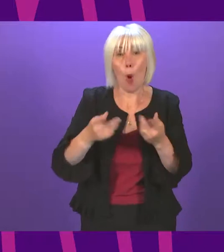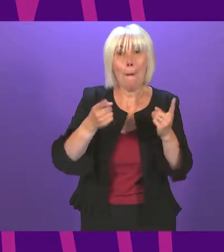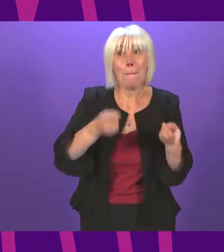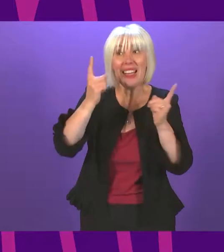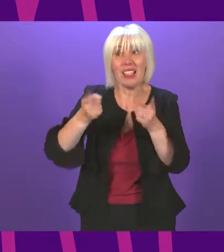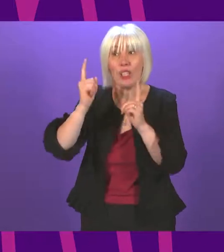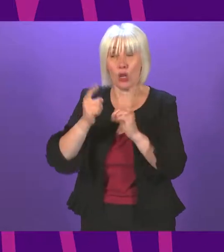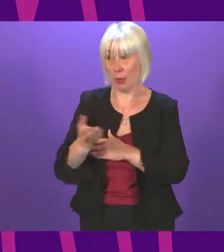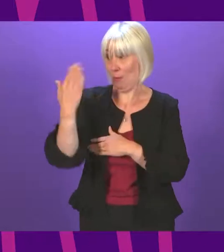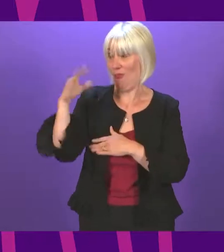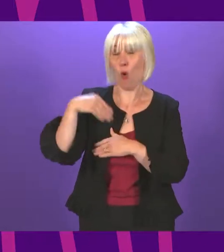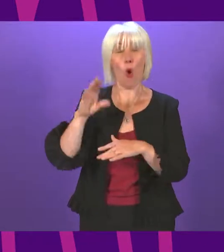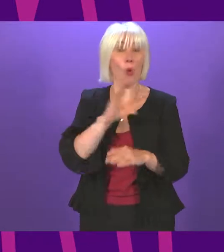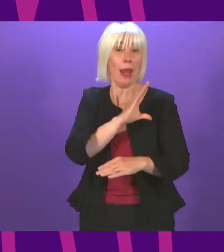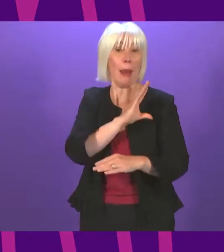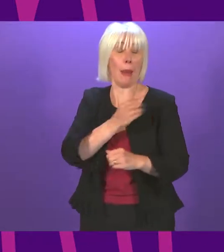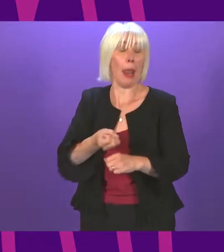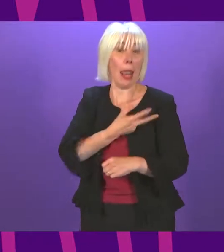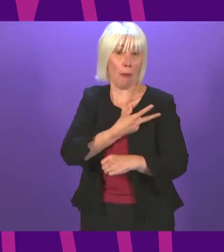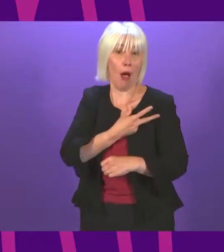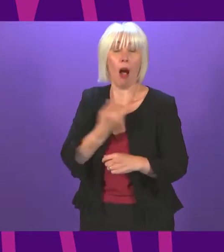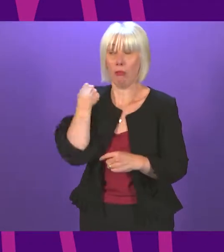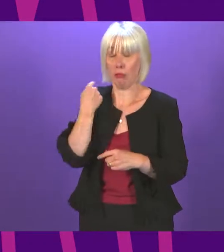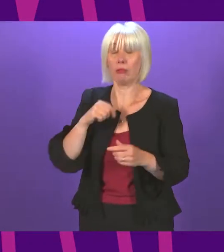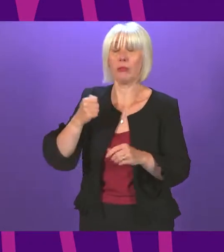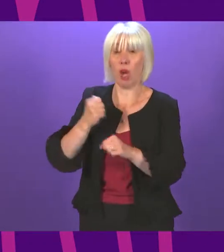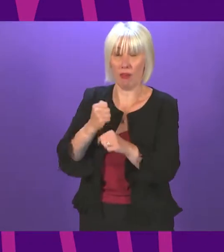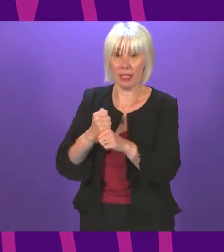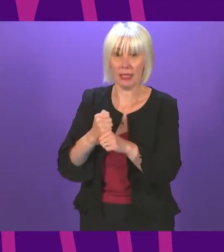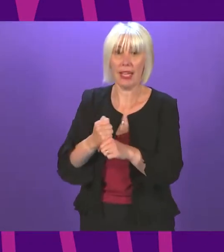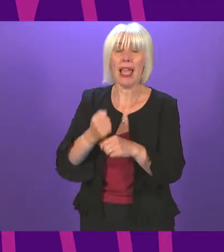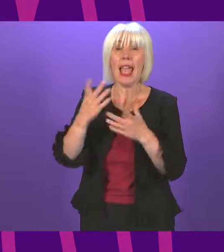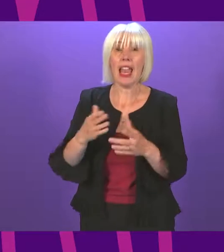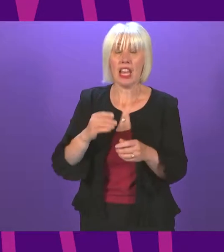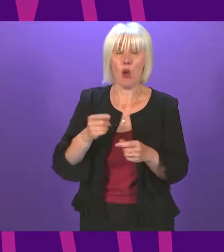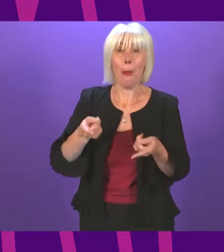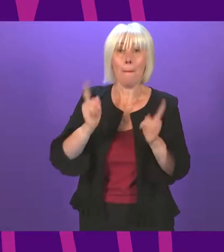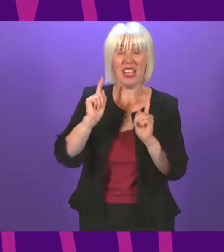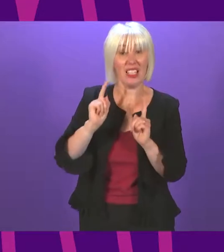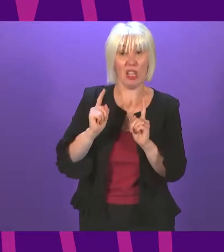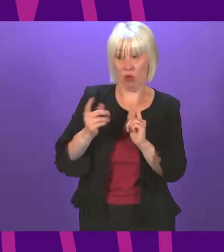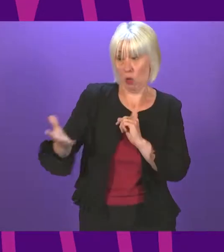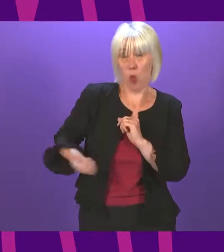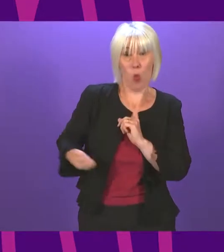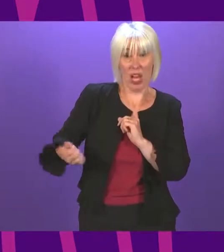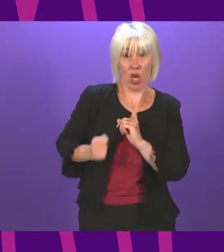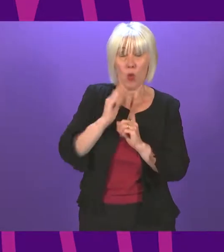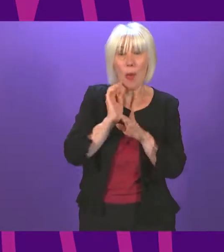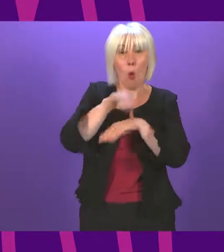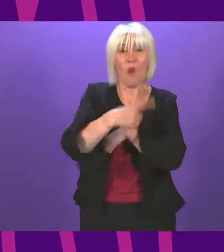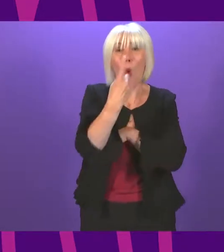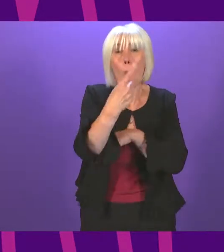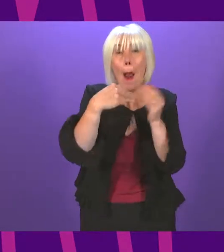than when Labour left office. And the ministerial wage bill is now set to exceed £1 million a year.